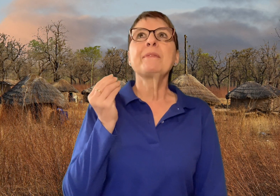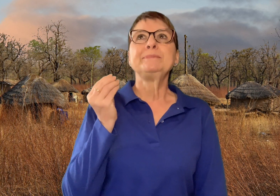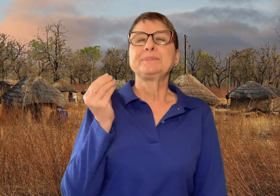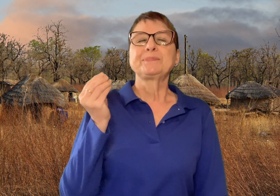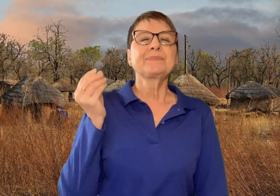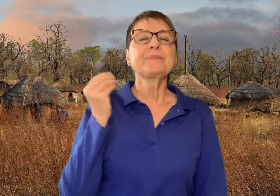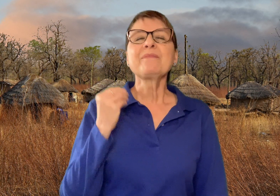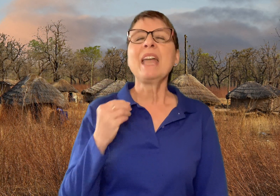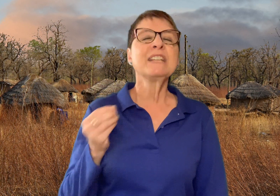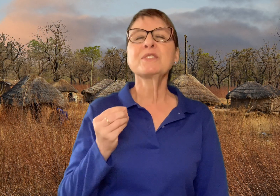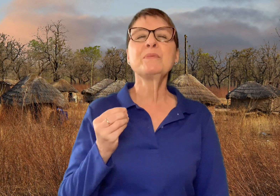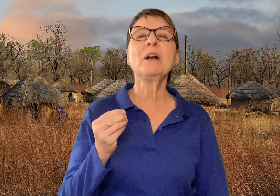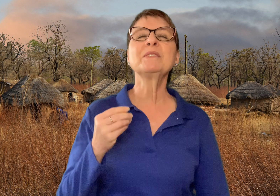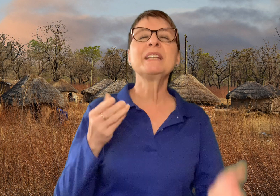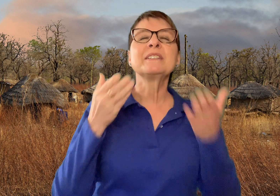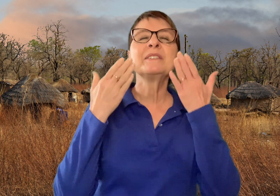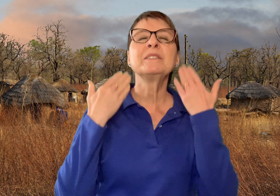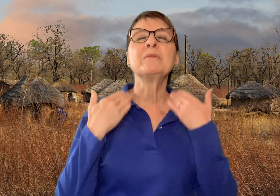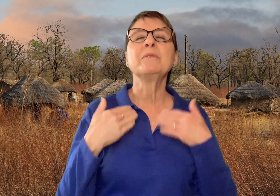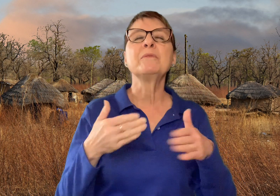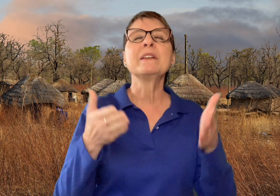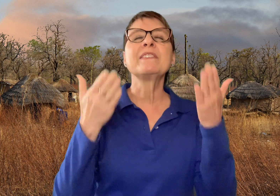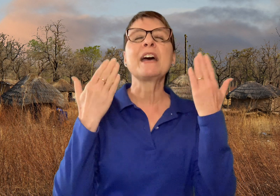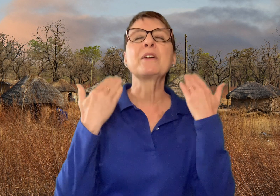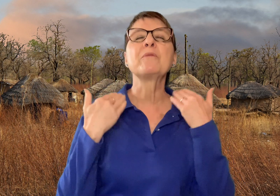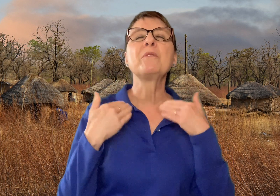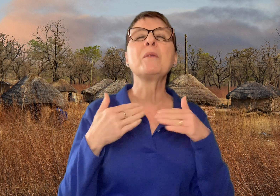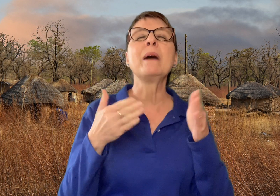and swallowed it with that aroma.